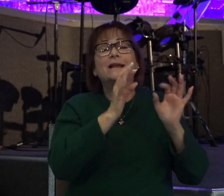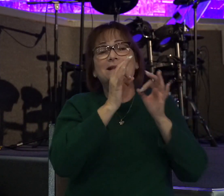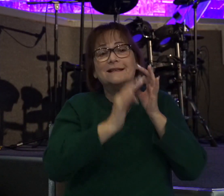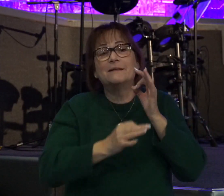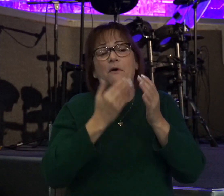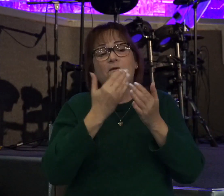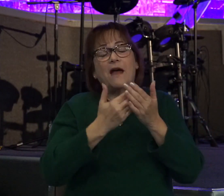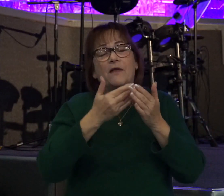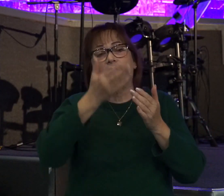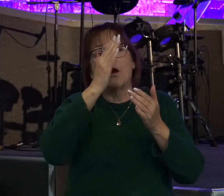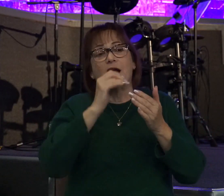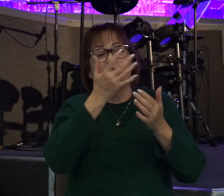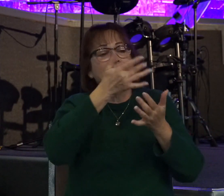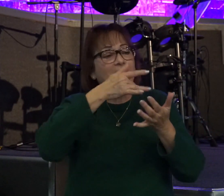God is not the center of that home.